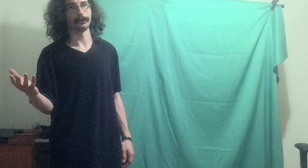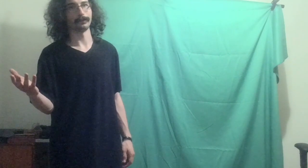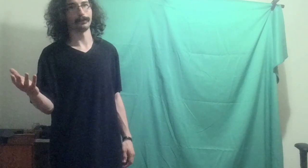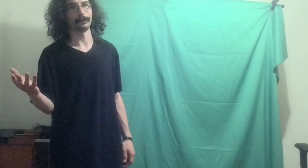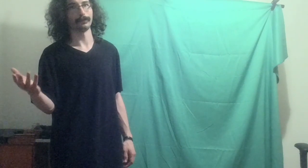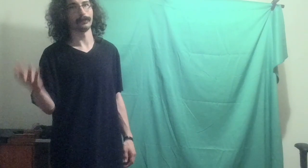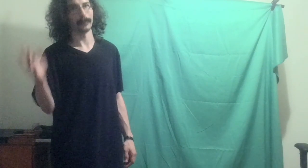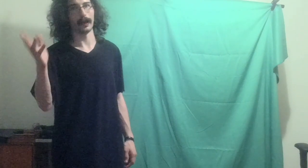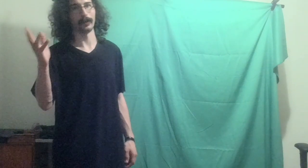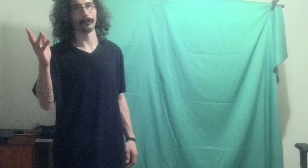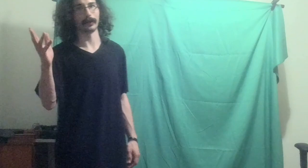and beyond.